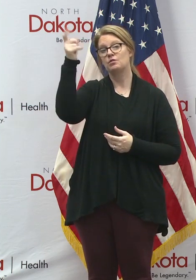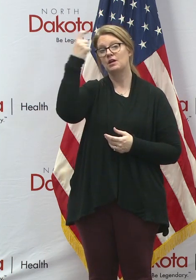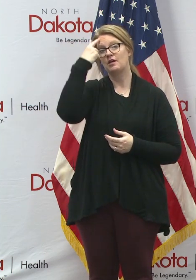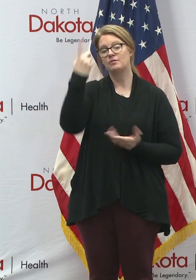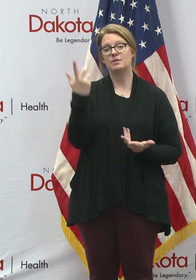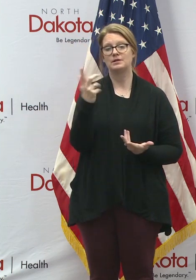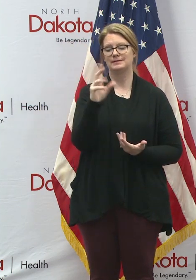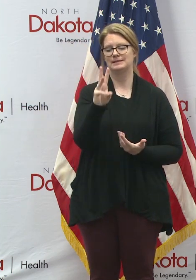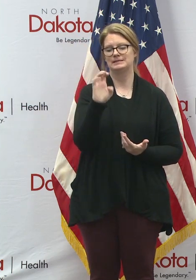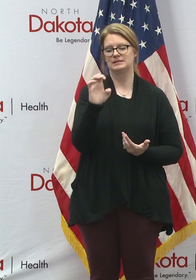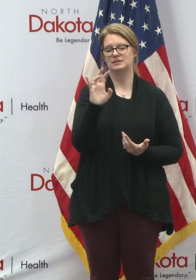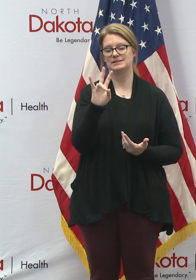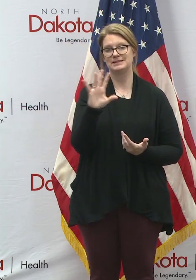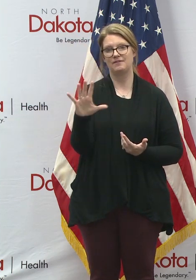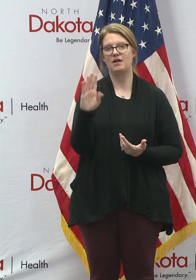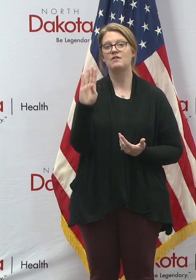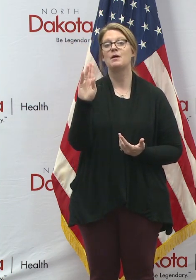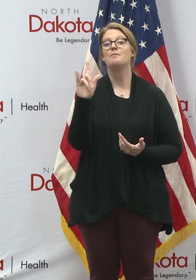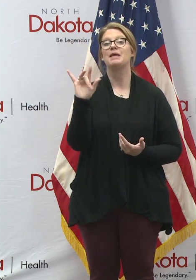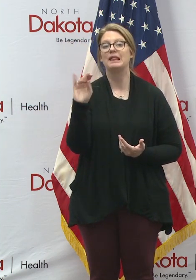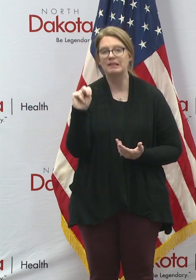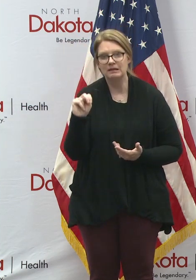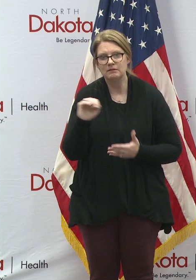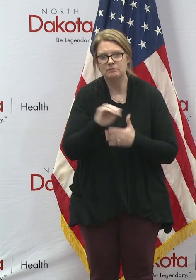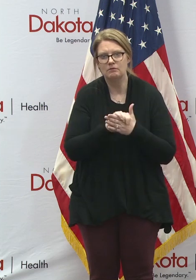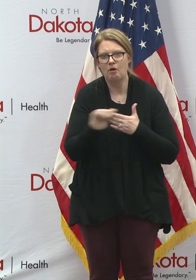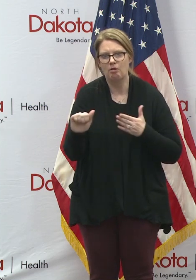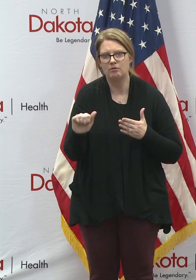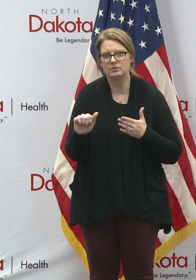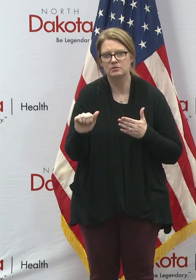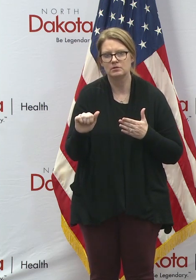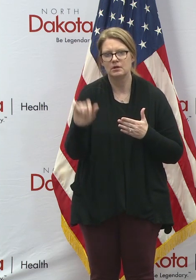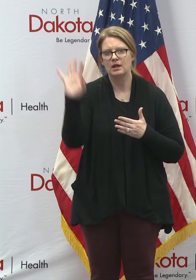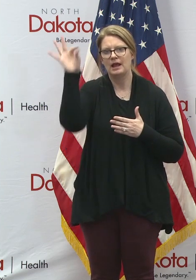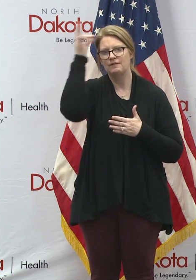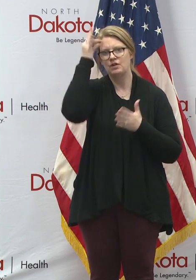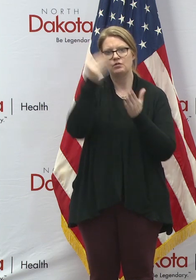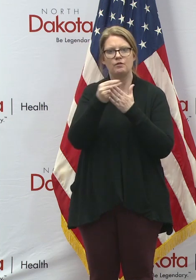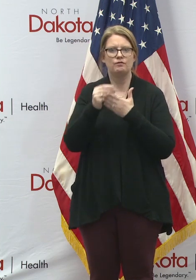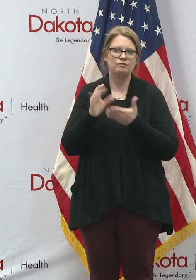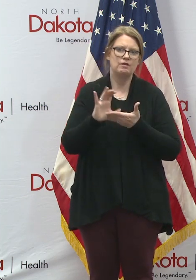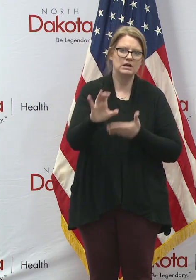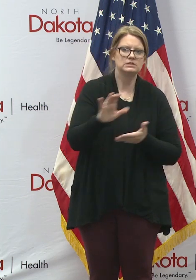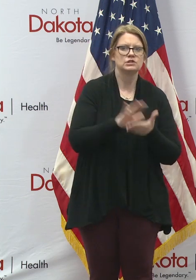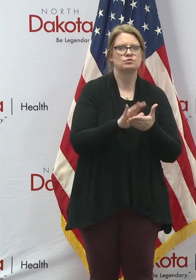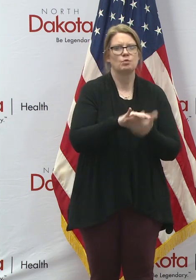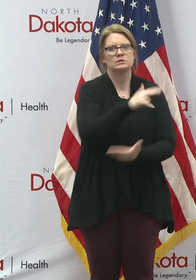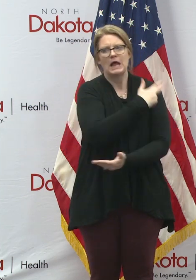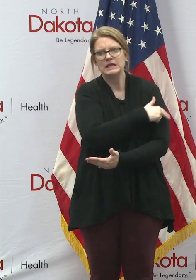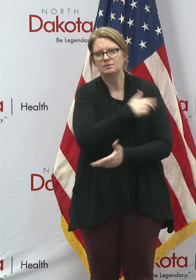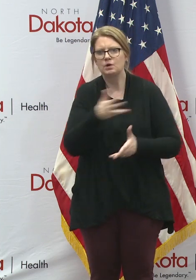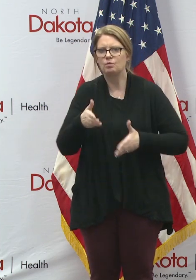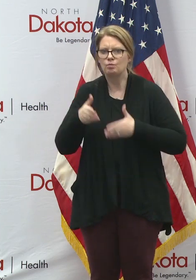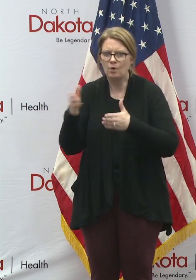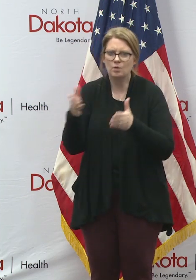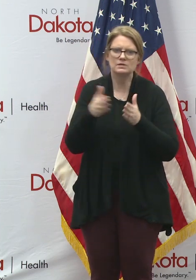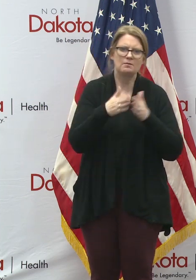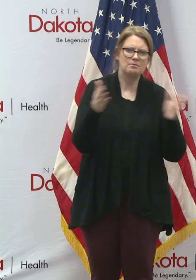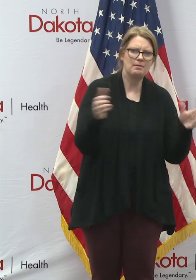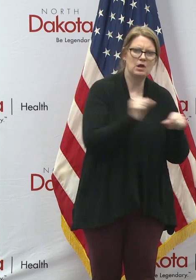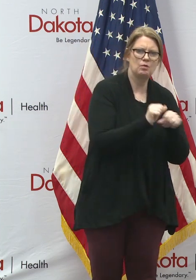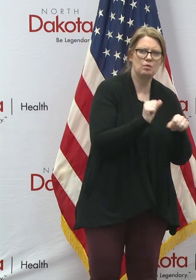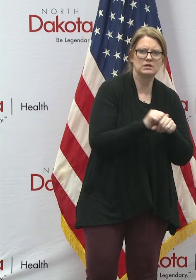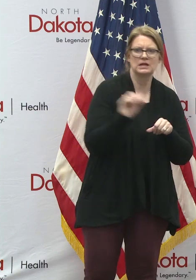about $675 billion in federal funds on schools, hospital, roads, public works, and other vital